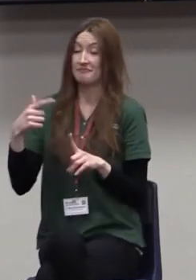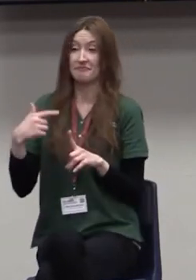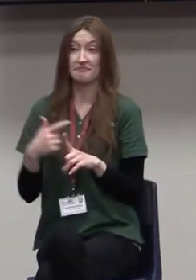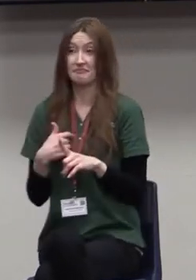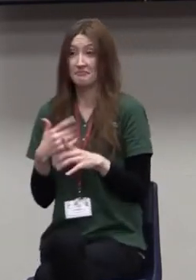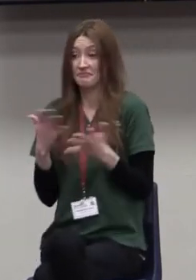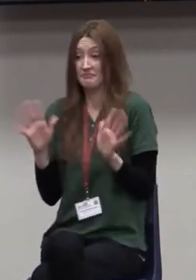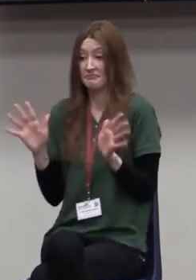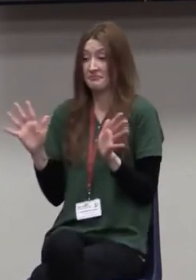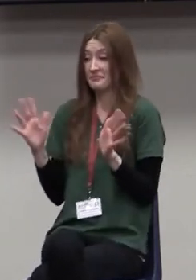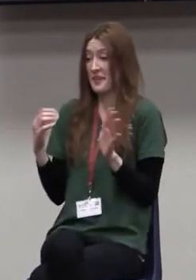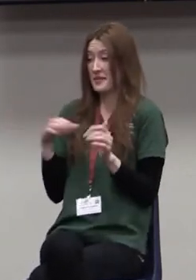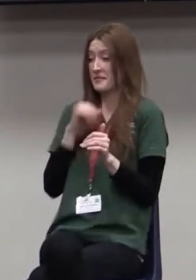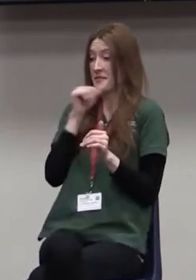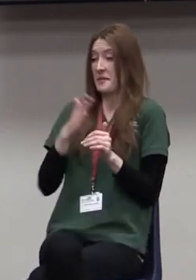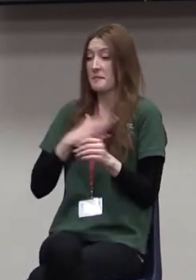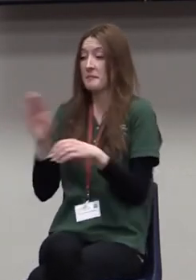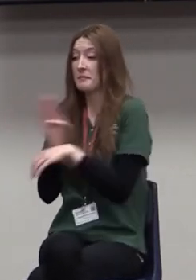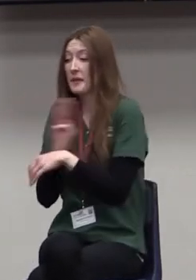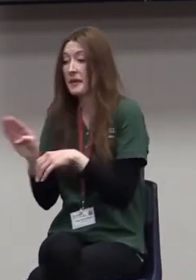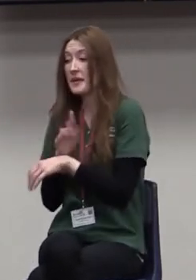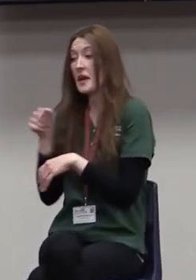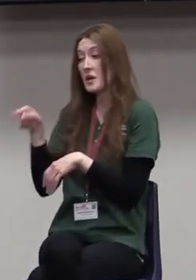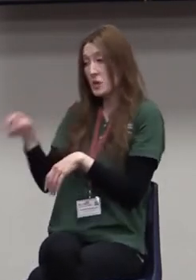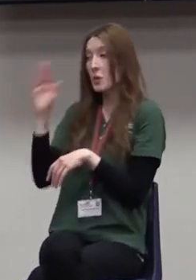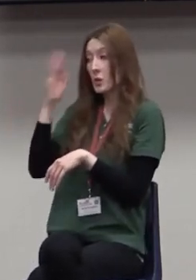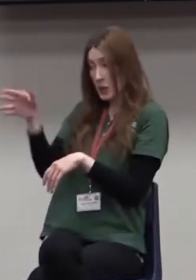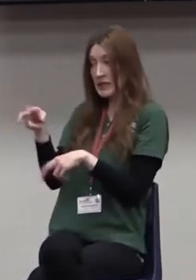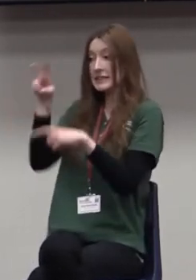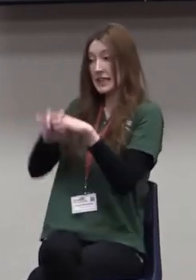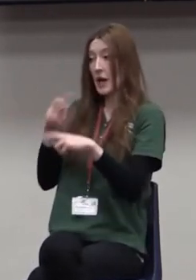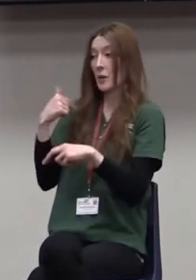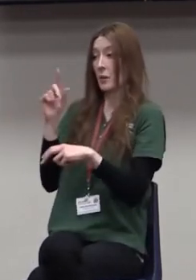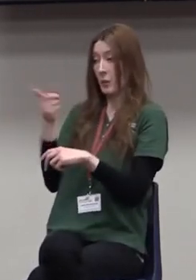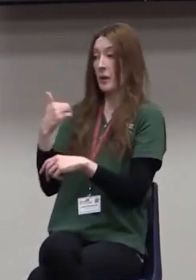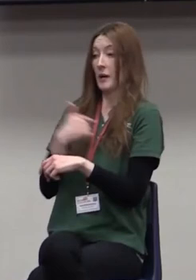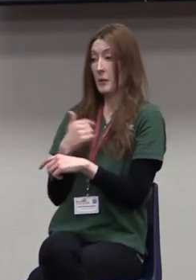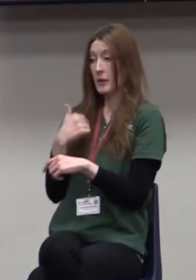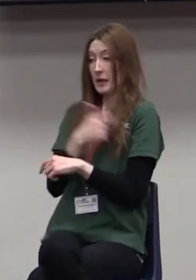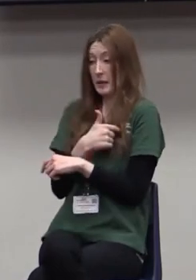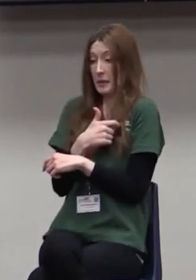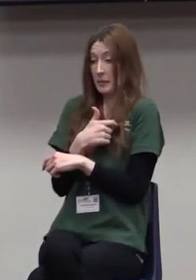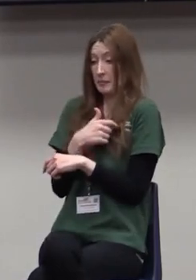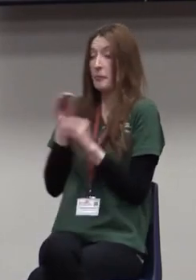on the next plane to get you where you need to be. And I'm sitting there on that plane, and I'm thinking,